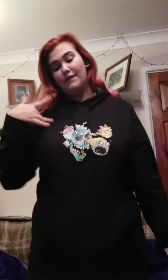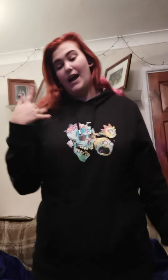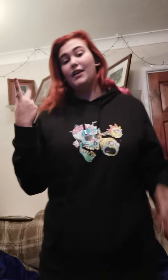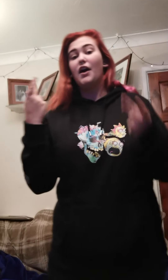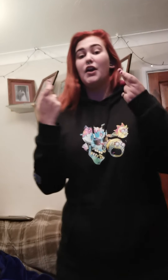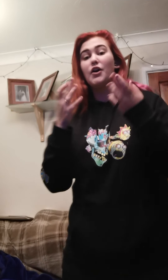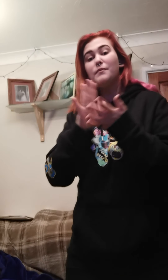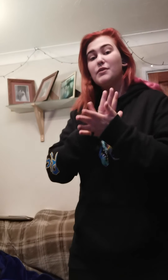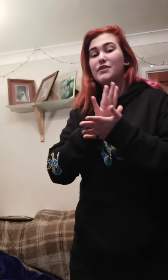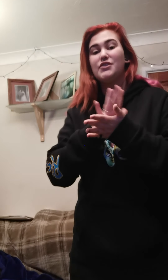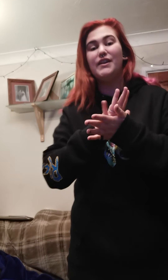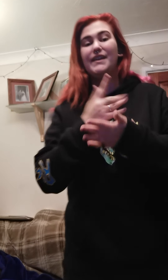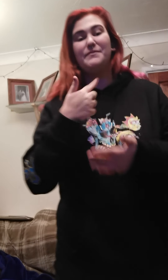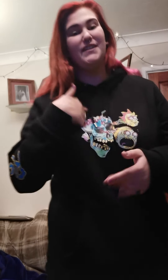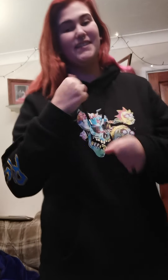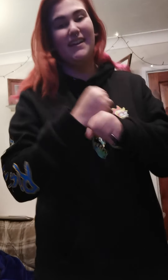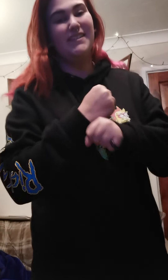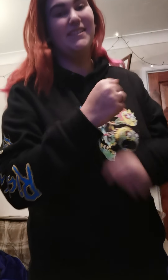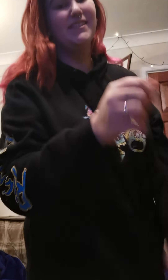and I hope you enjoy it as much as I do.